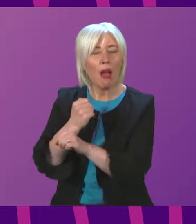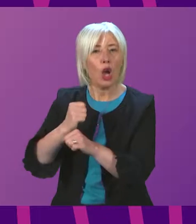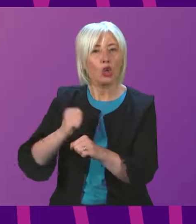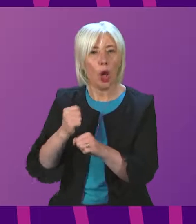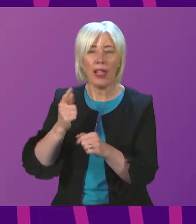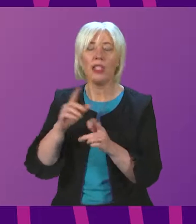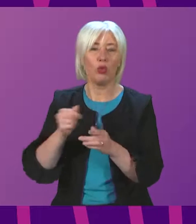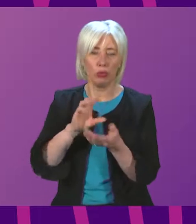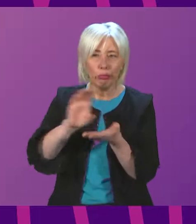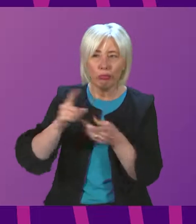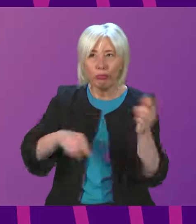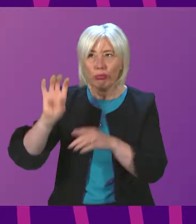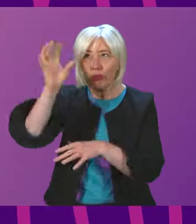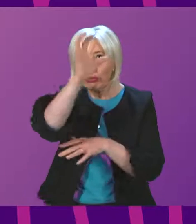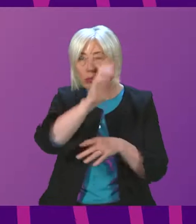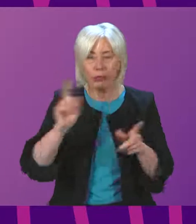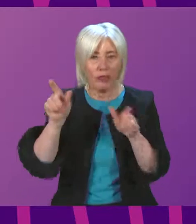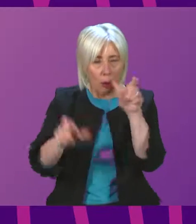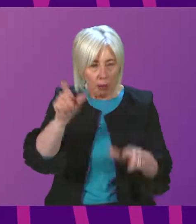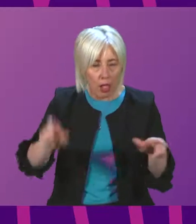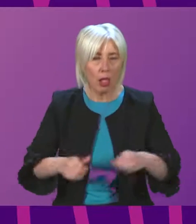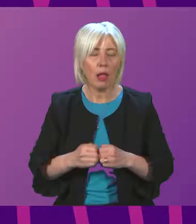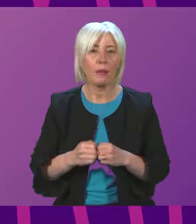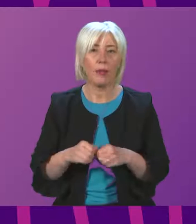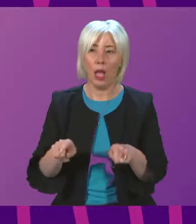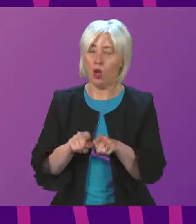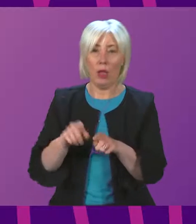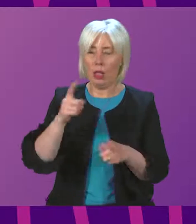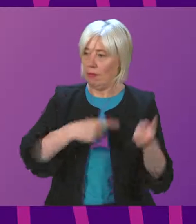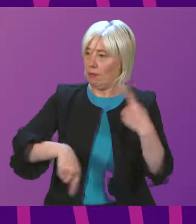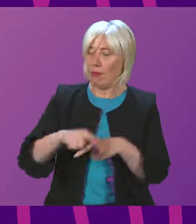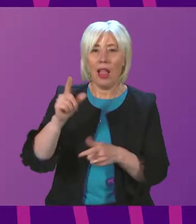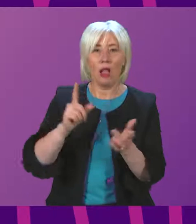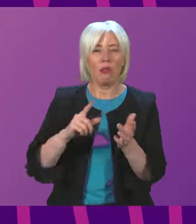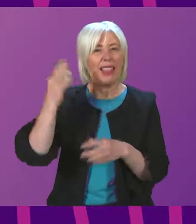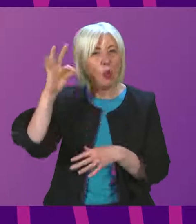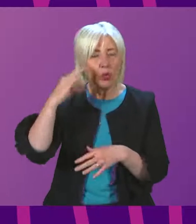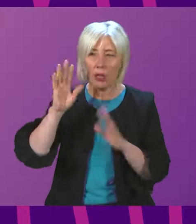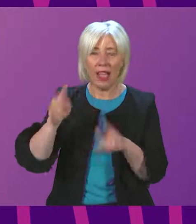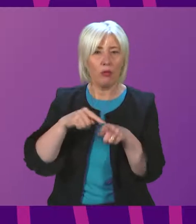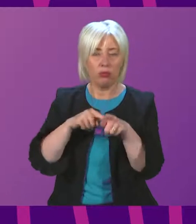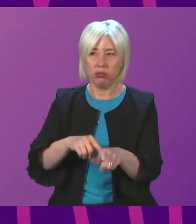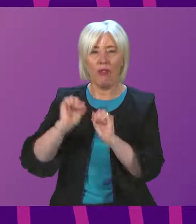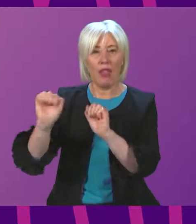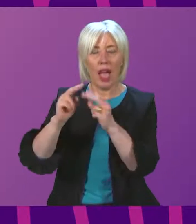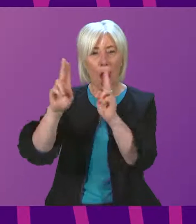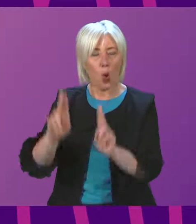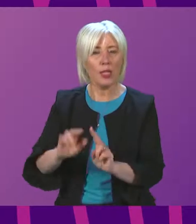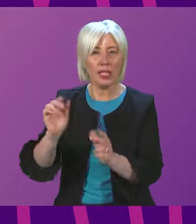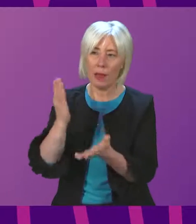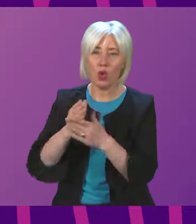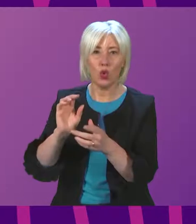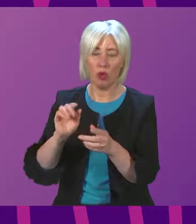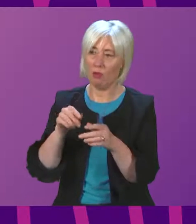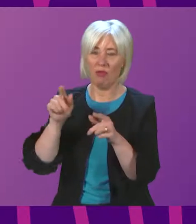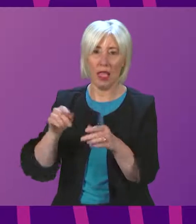Second, it is local authorities who have the duty for ensuring compliance with these standards in the local area, and they will be taking a proportionate and measured